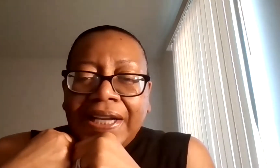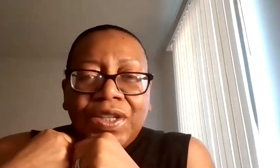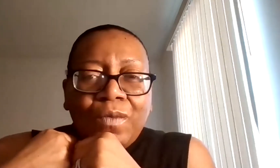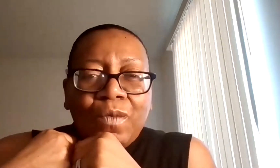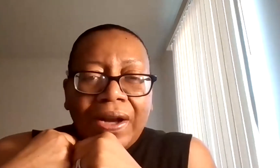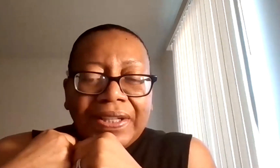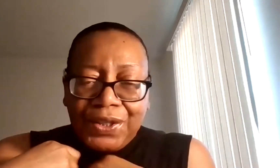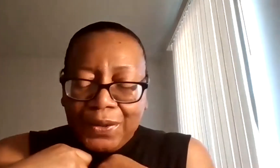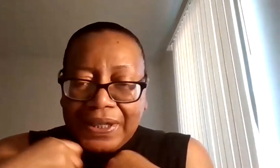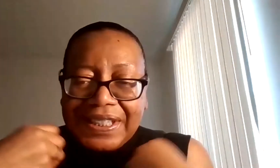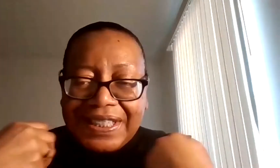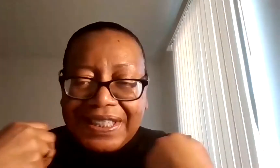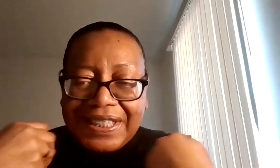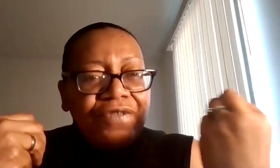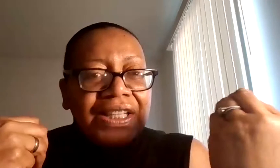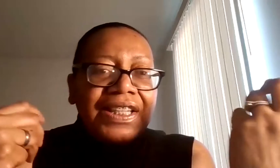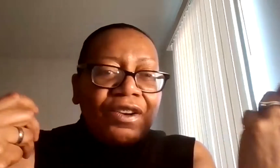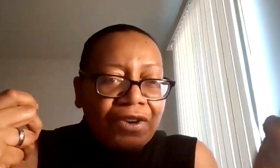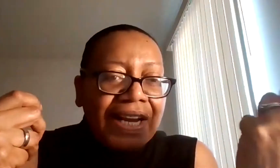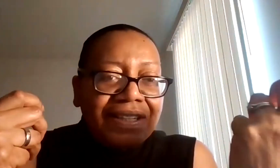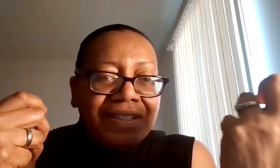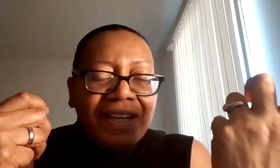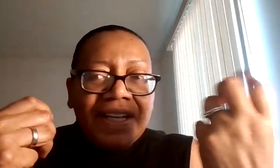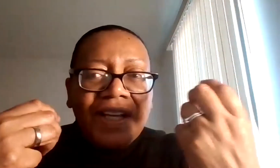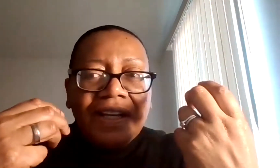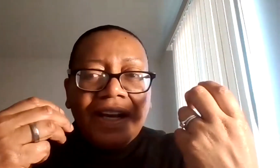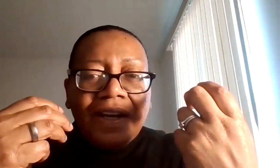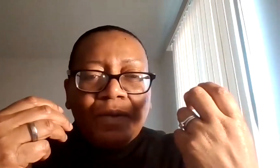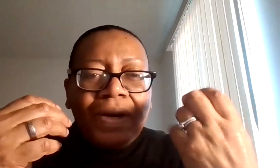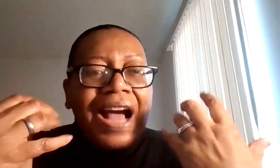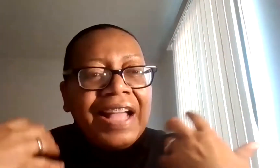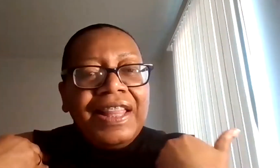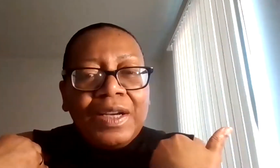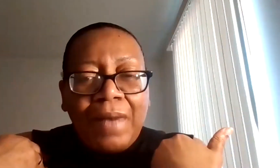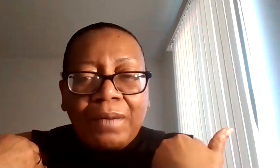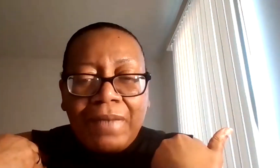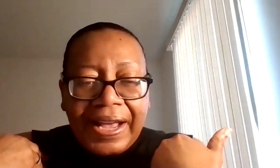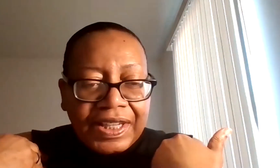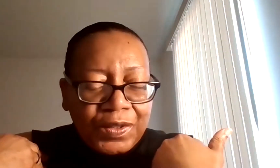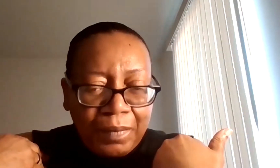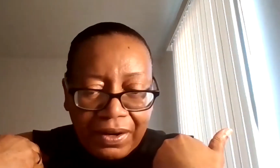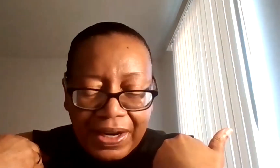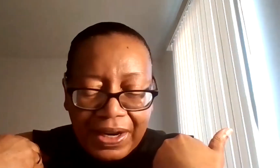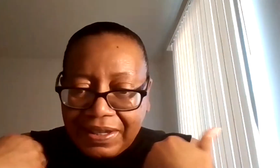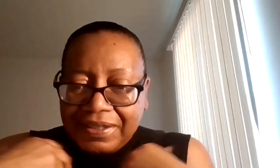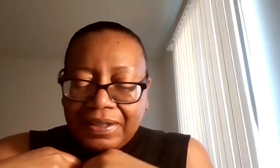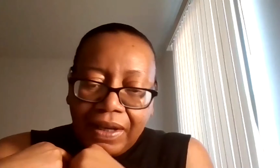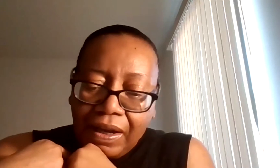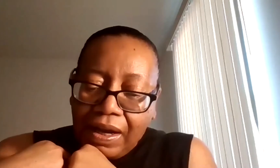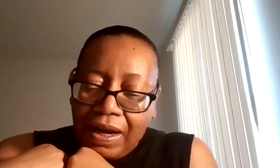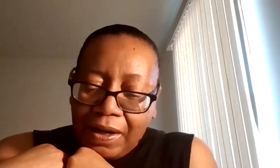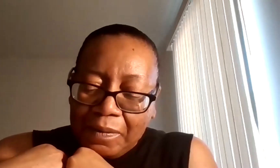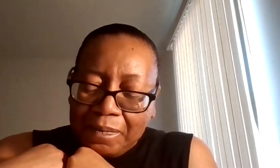I don't want to continue feeling afraid. When I think about my experiences